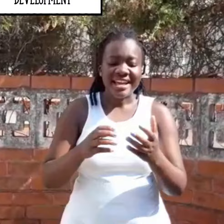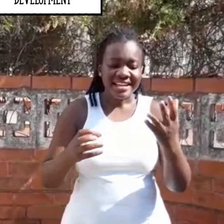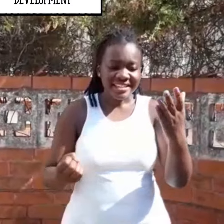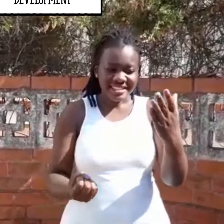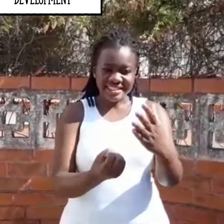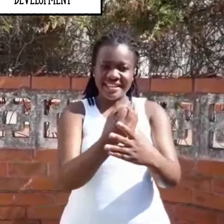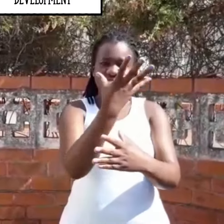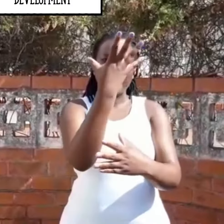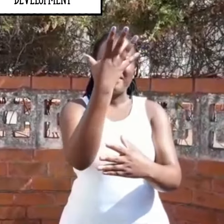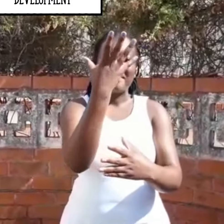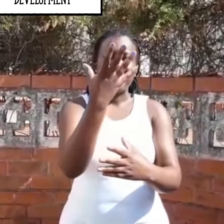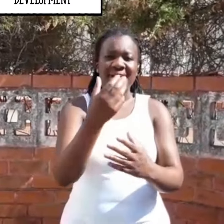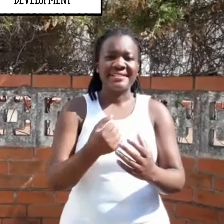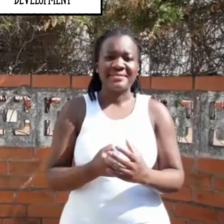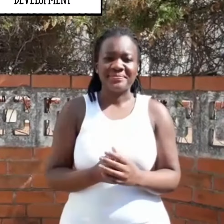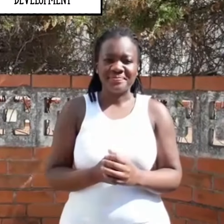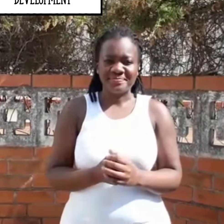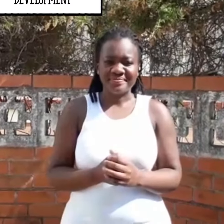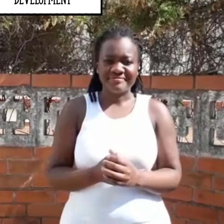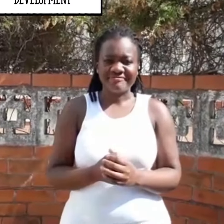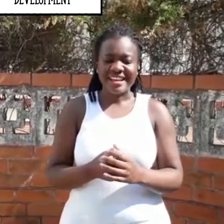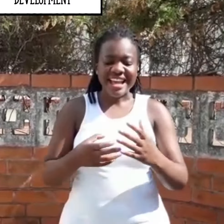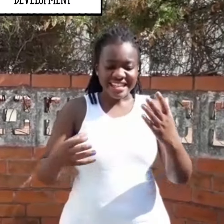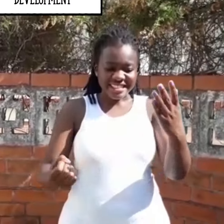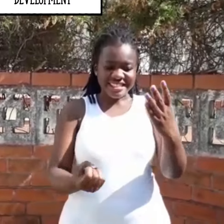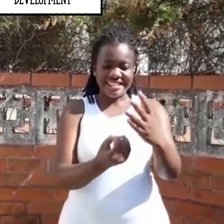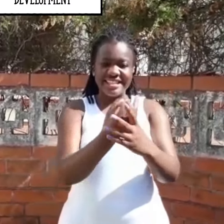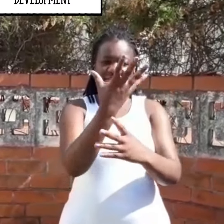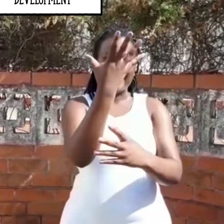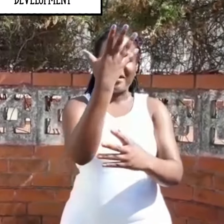Development. Development.